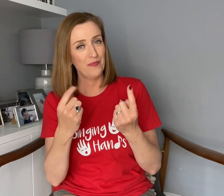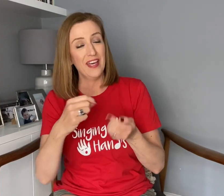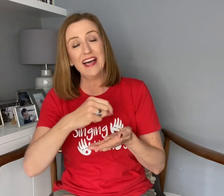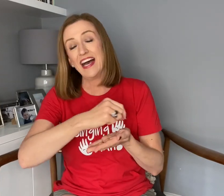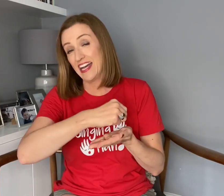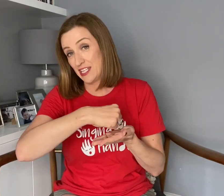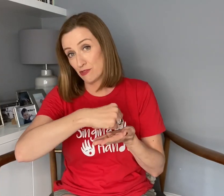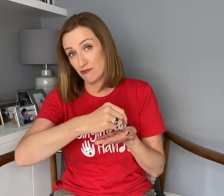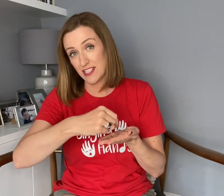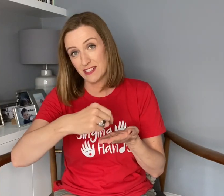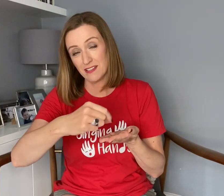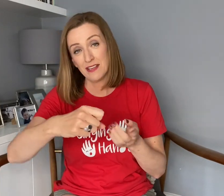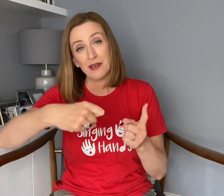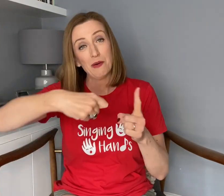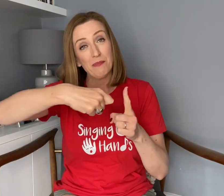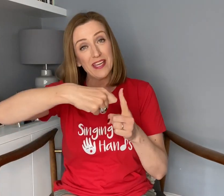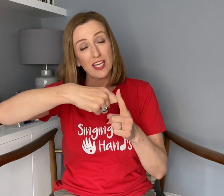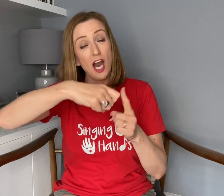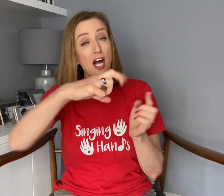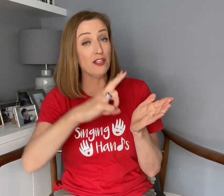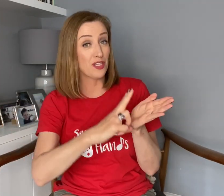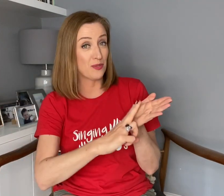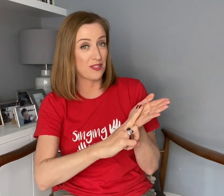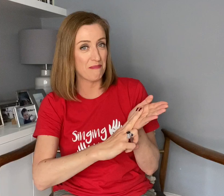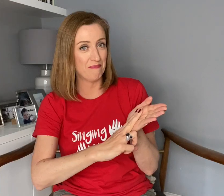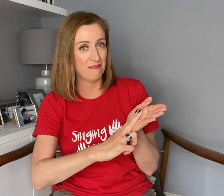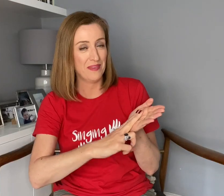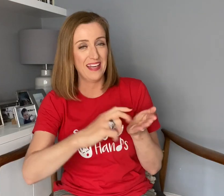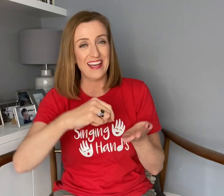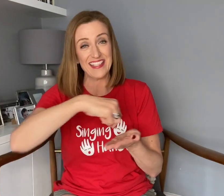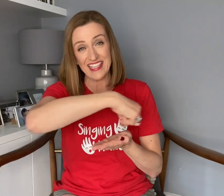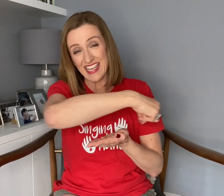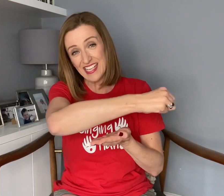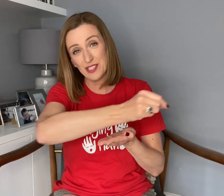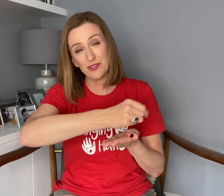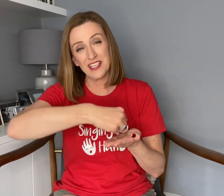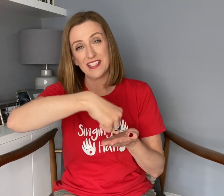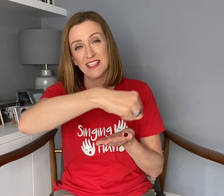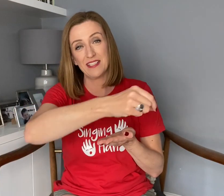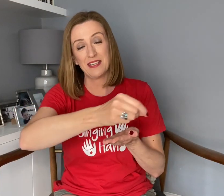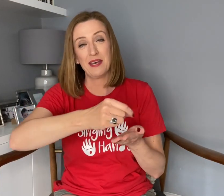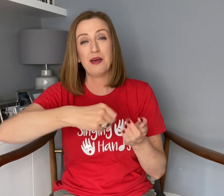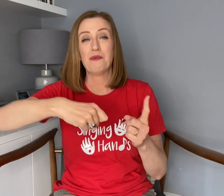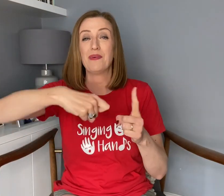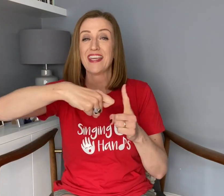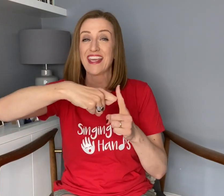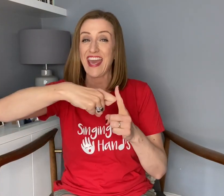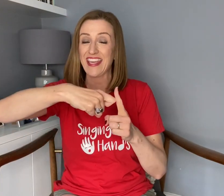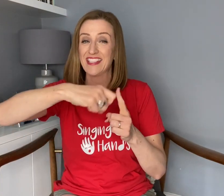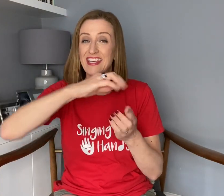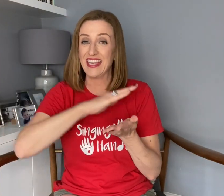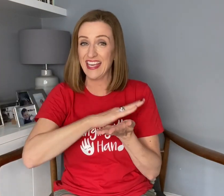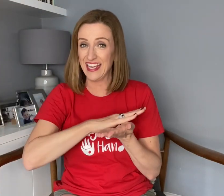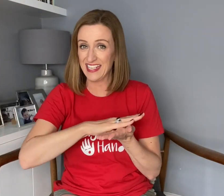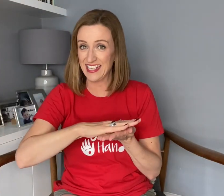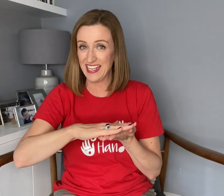And it's written by Carl Newsome and illustrated by Kate Hindley.